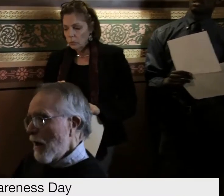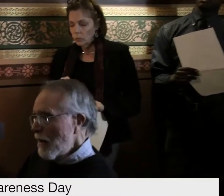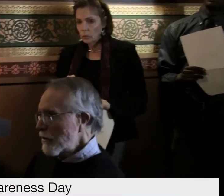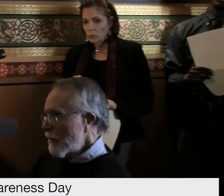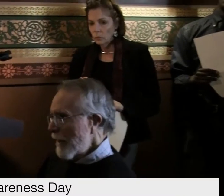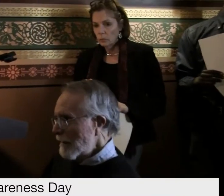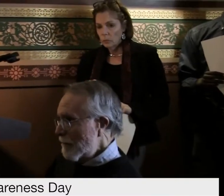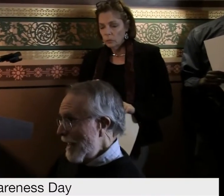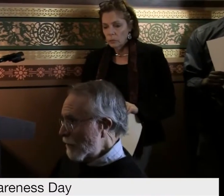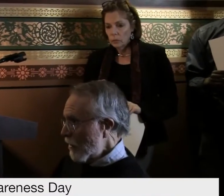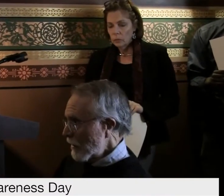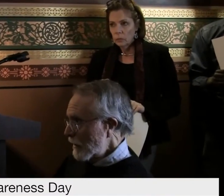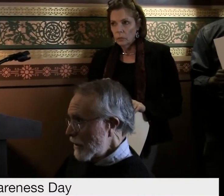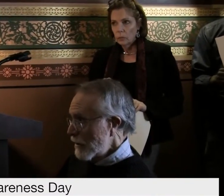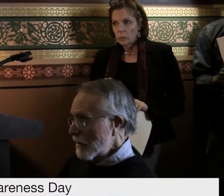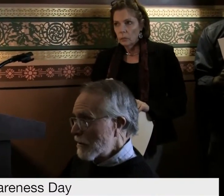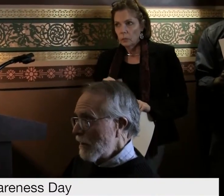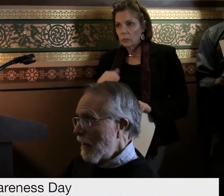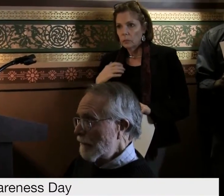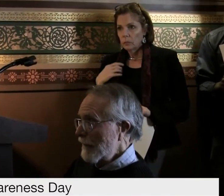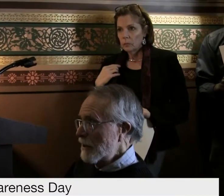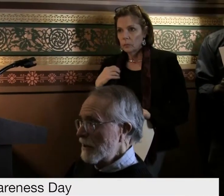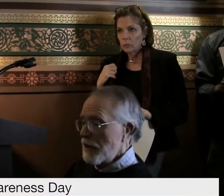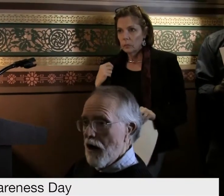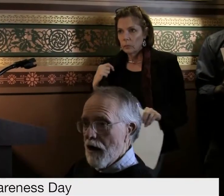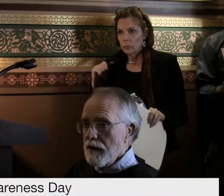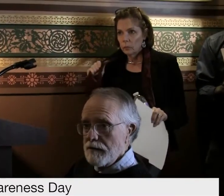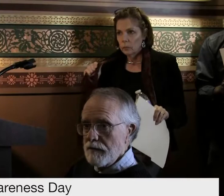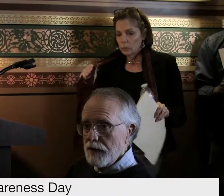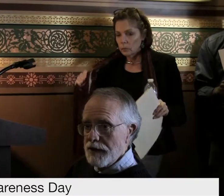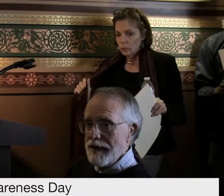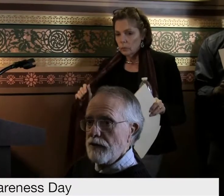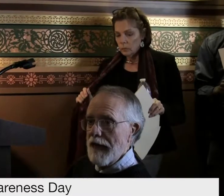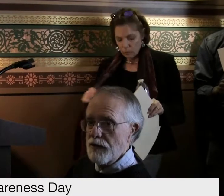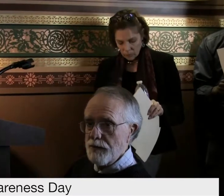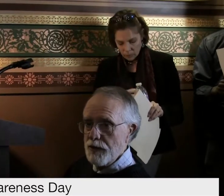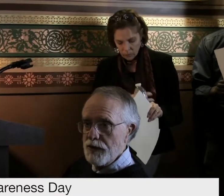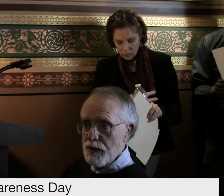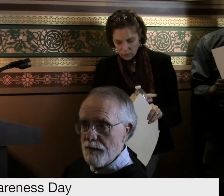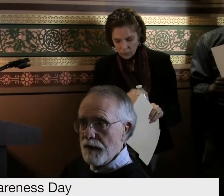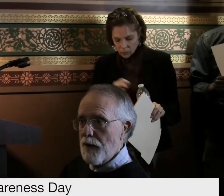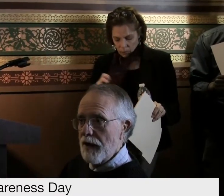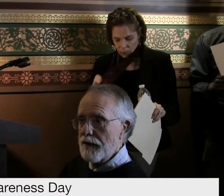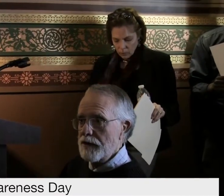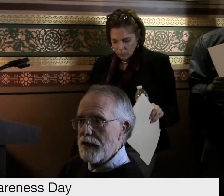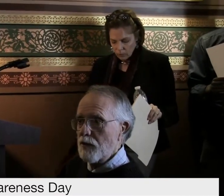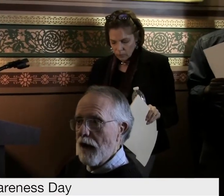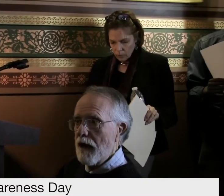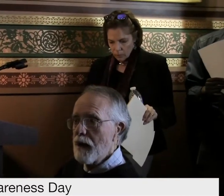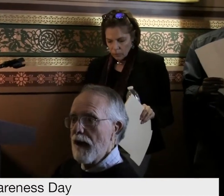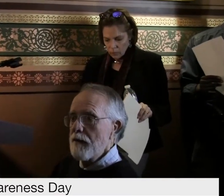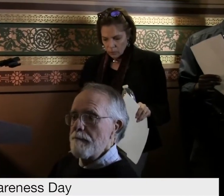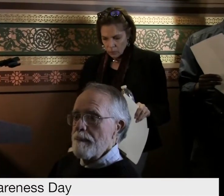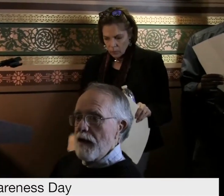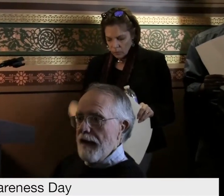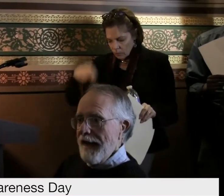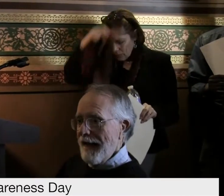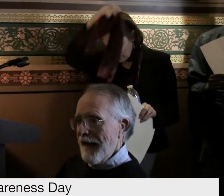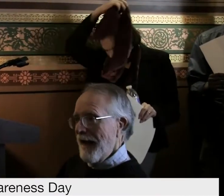I want to also thank the member organizations of VCDR, because their contributions are a big part of this as well.